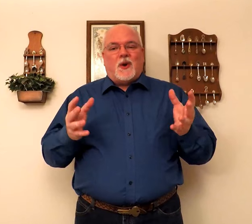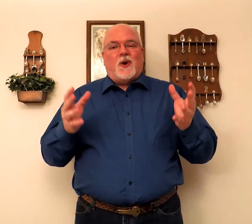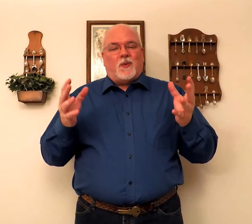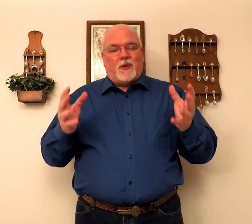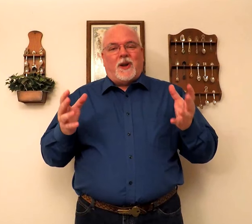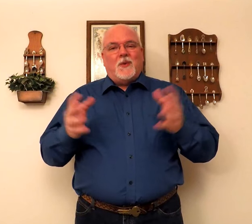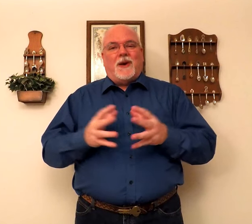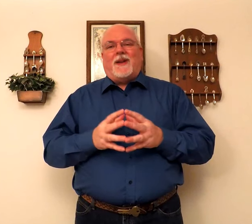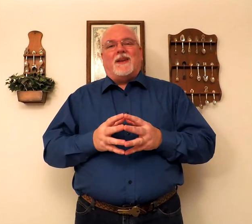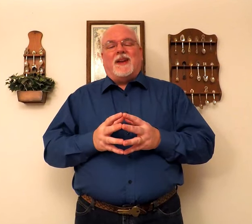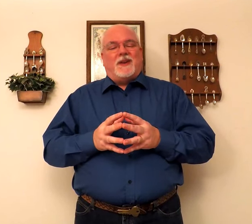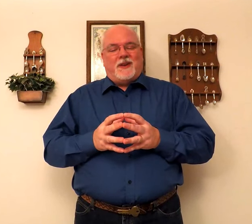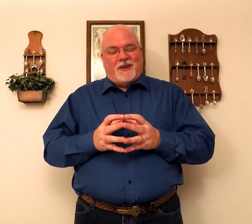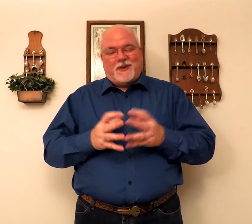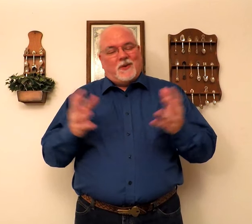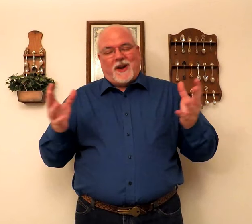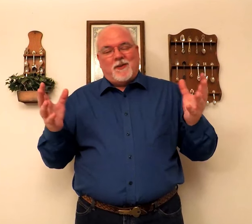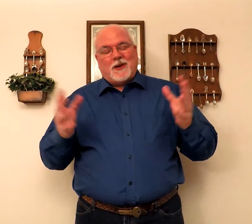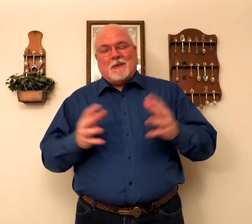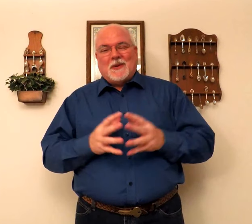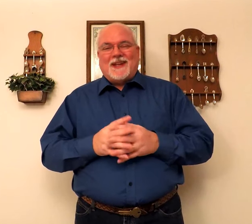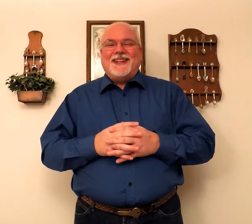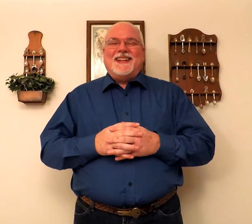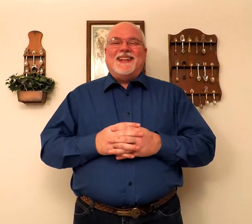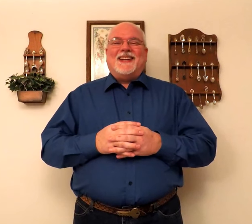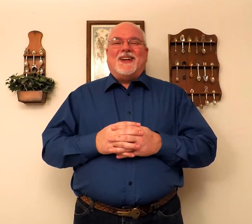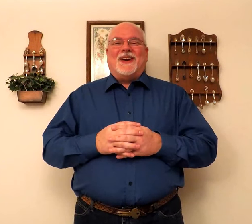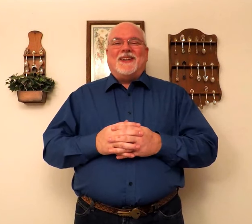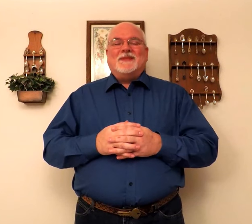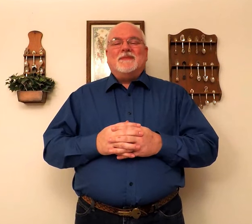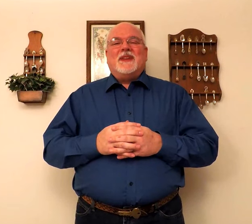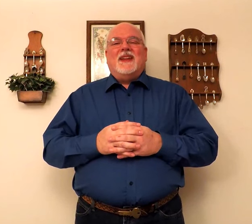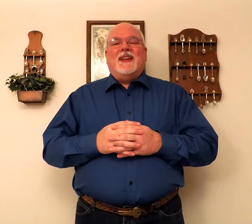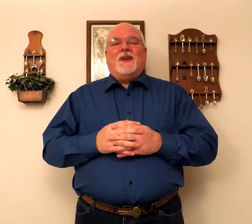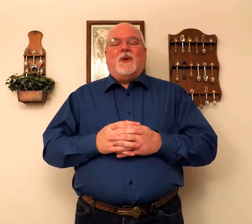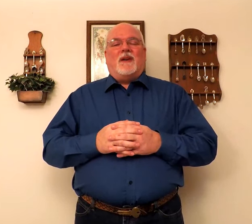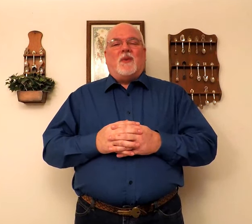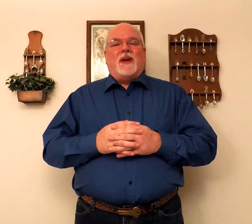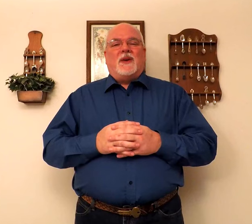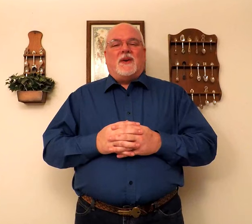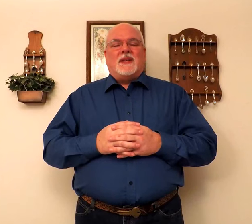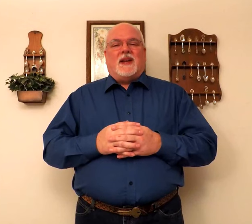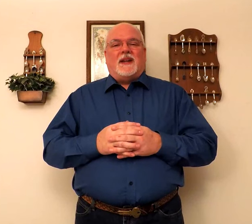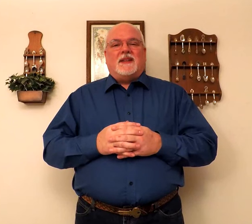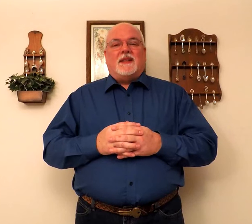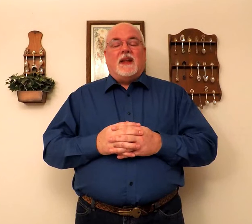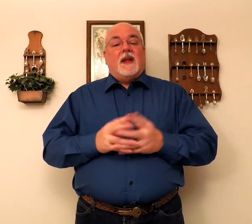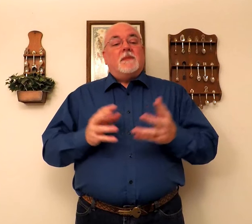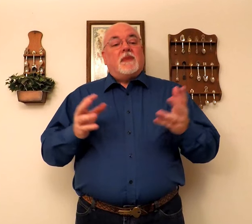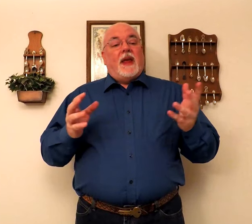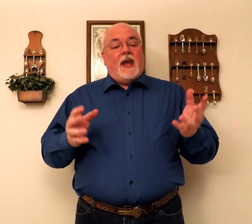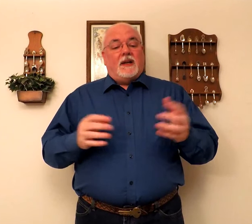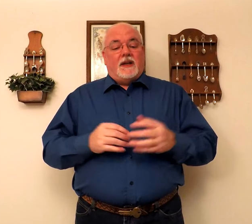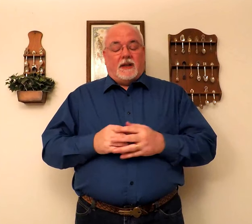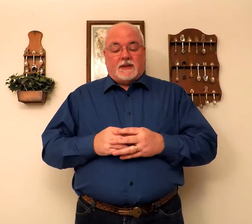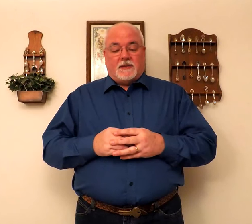song really well, and you won't have your own with it, all right? Whatever way you learn to sign. Handedness.